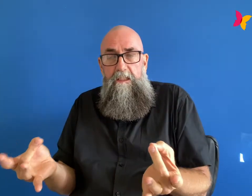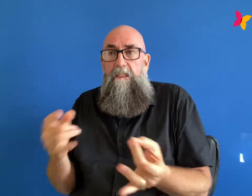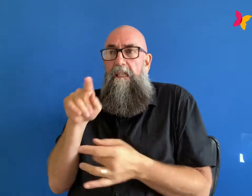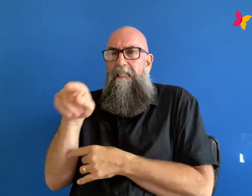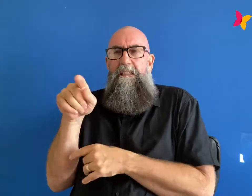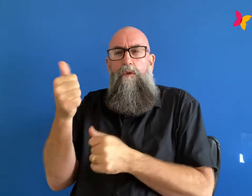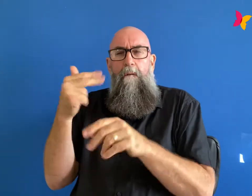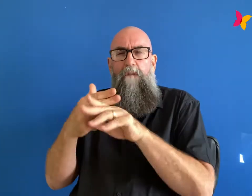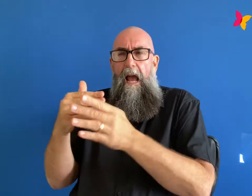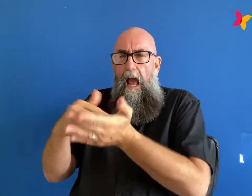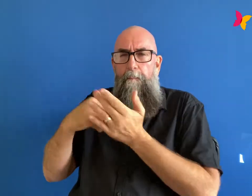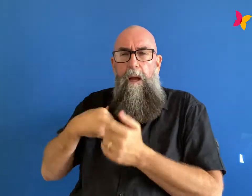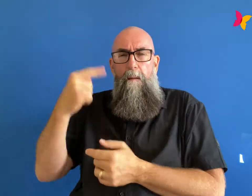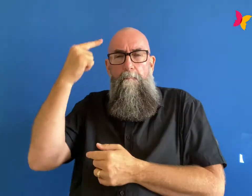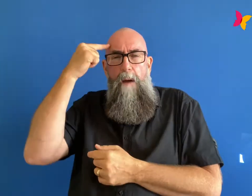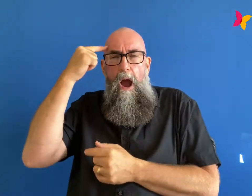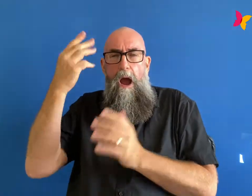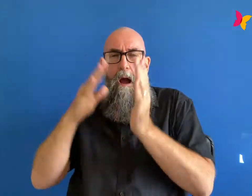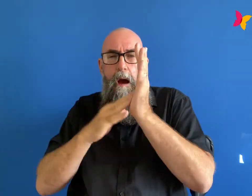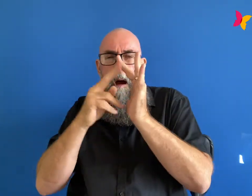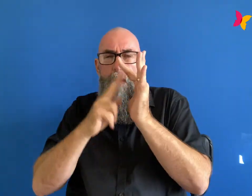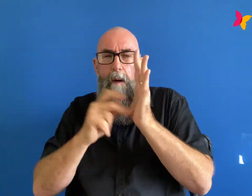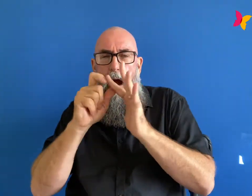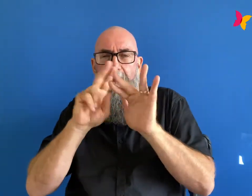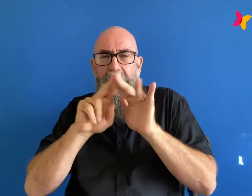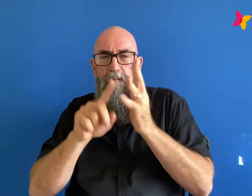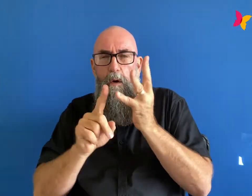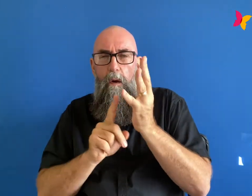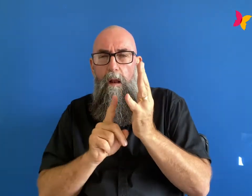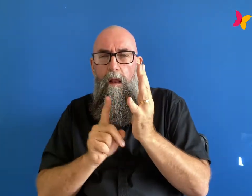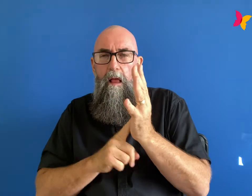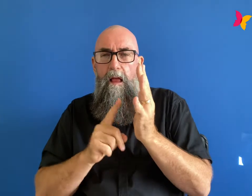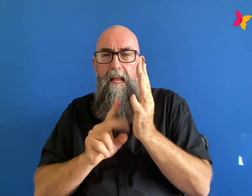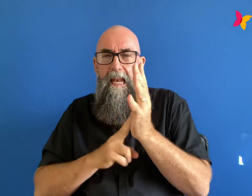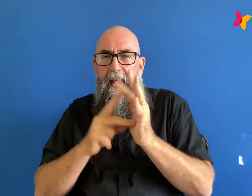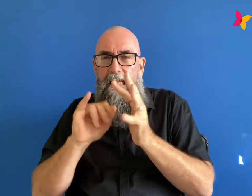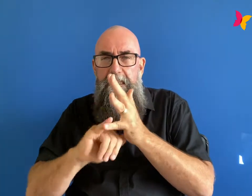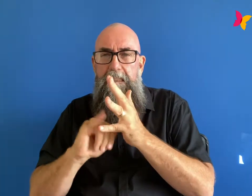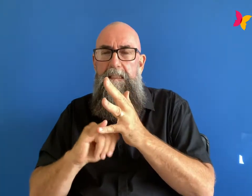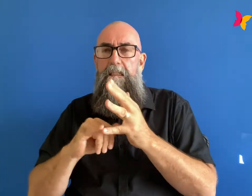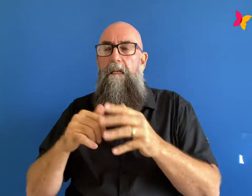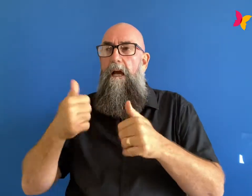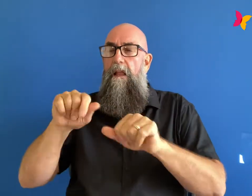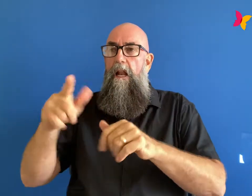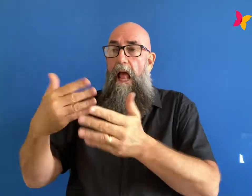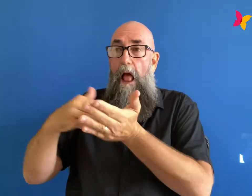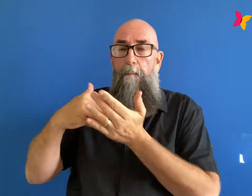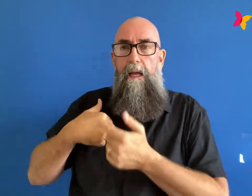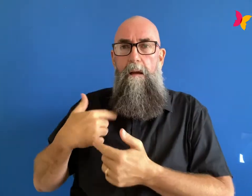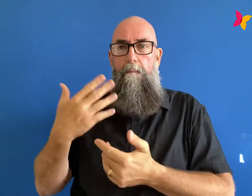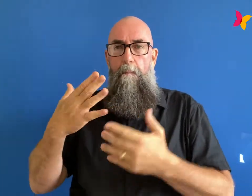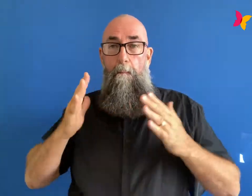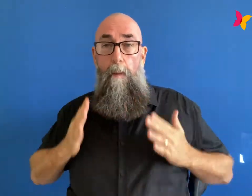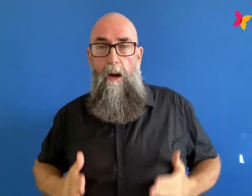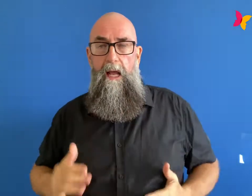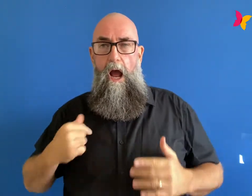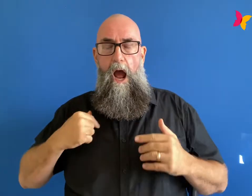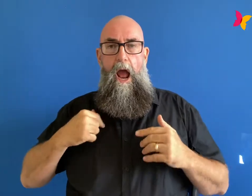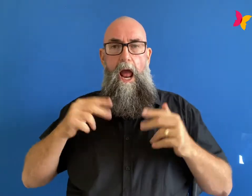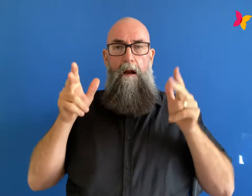mindfulness and kindness to myself and my body and listening to my body and i i met some really